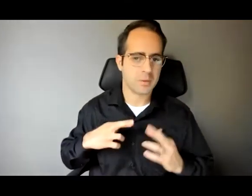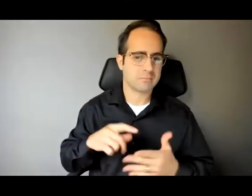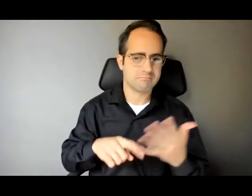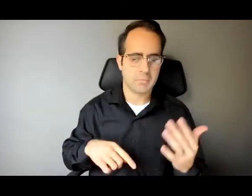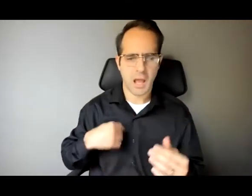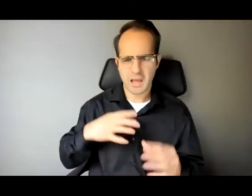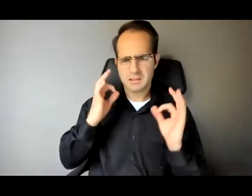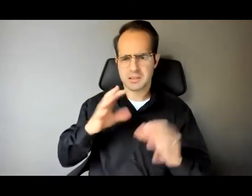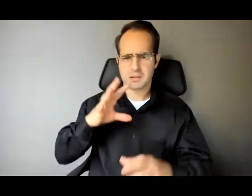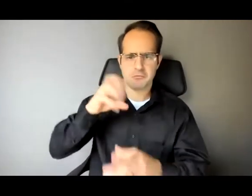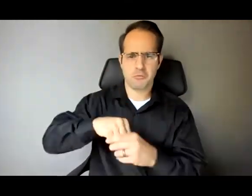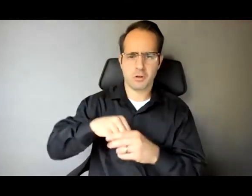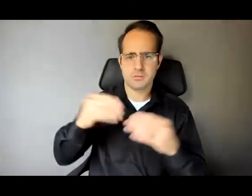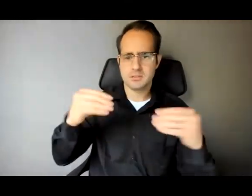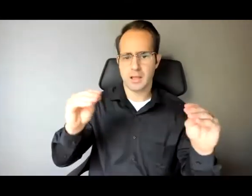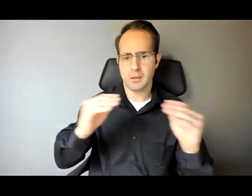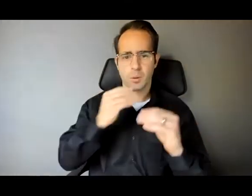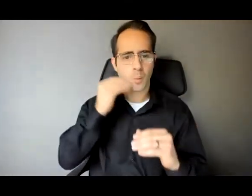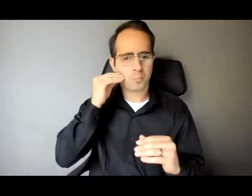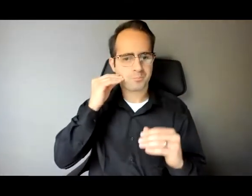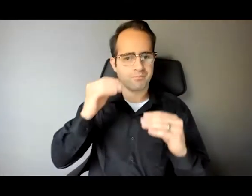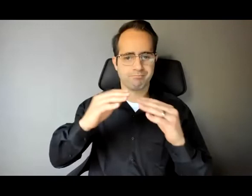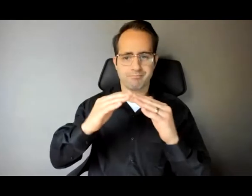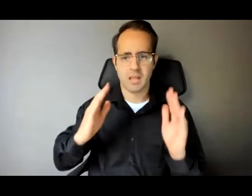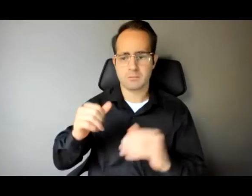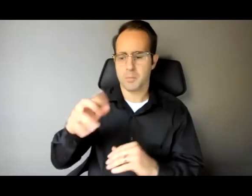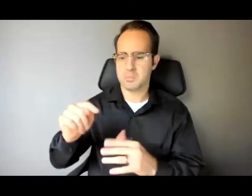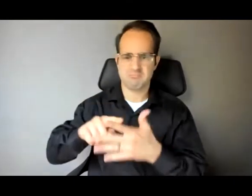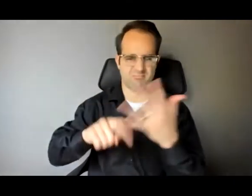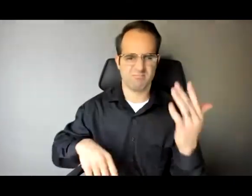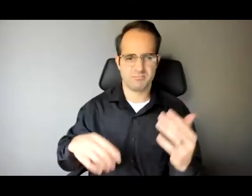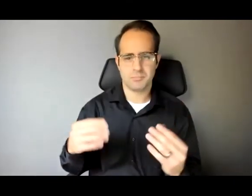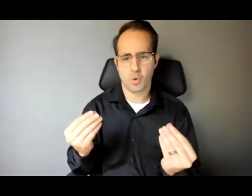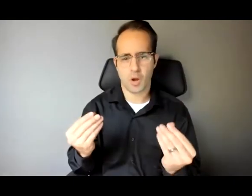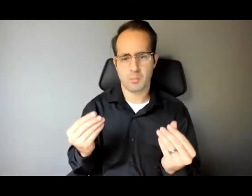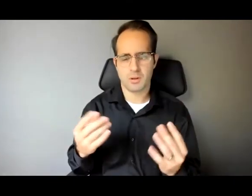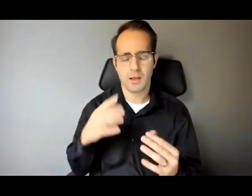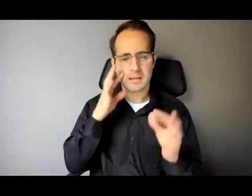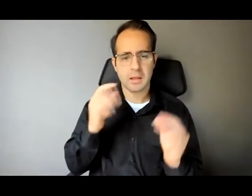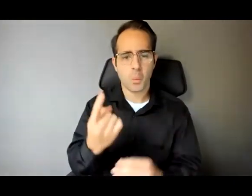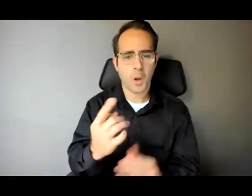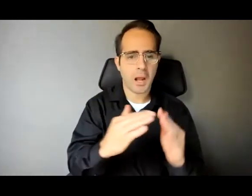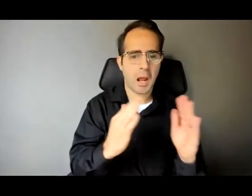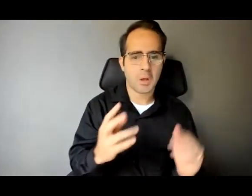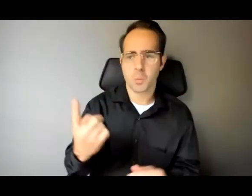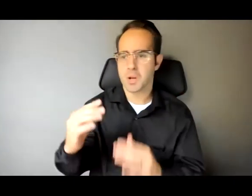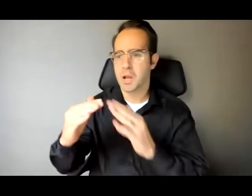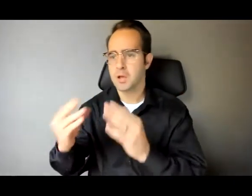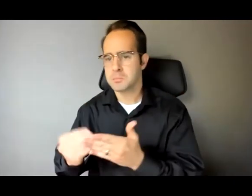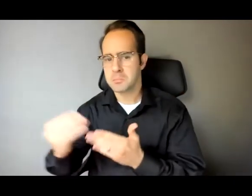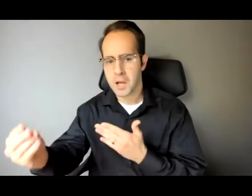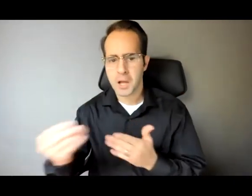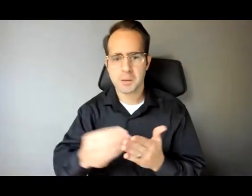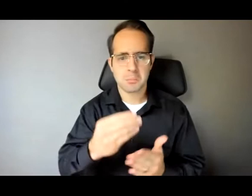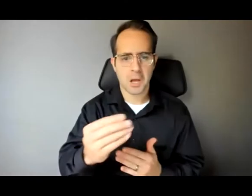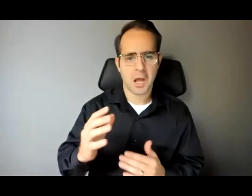doing I was scared to death and I just started buying a house or two here and there and I was using the traditional model of buying